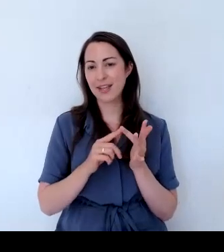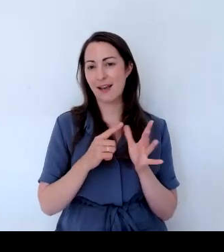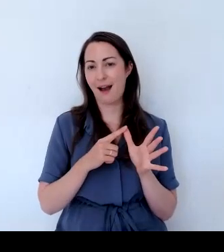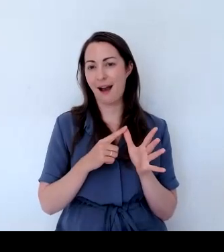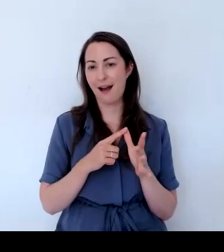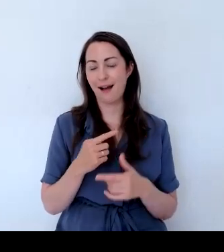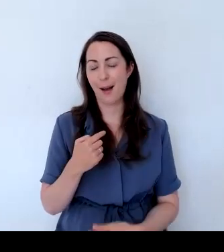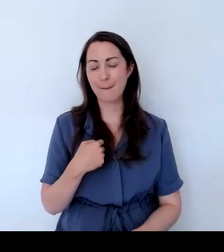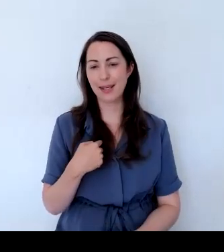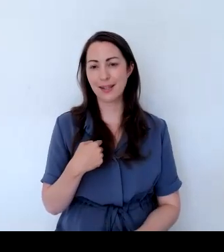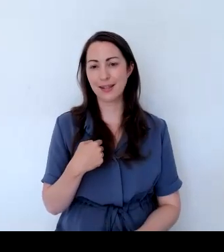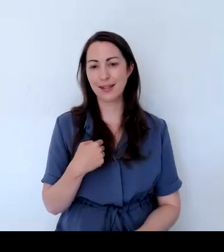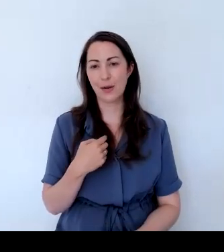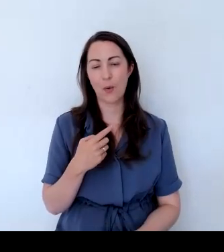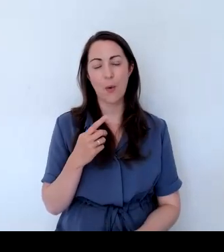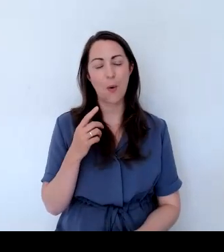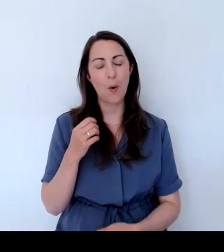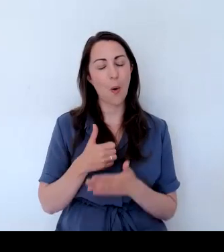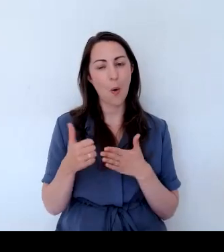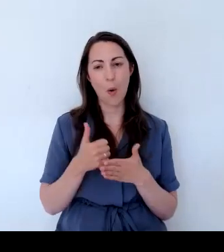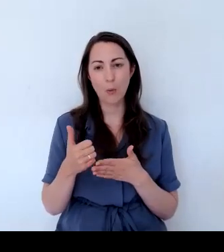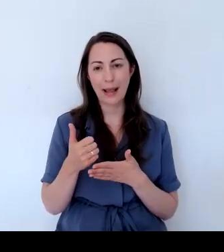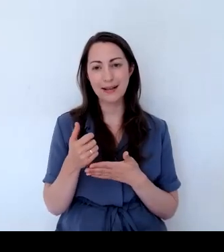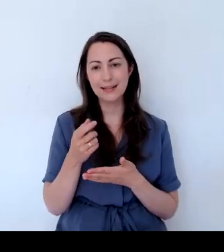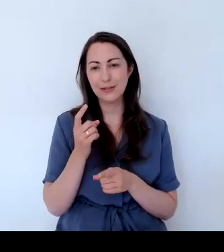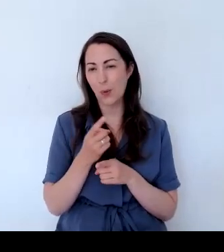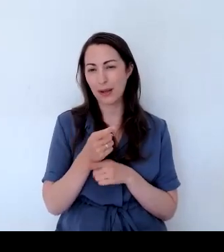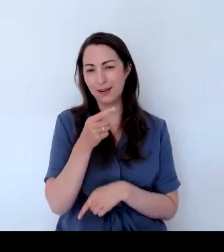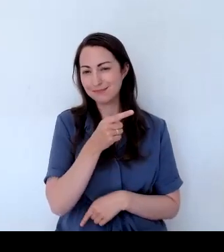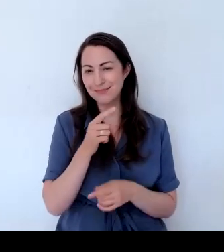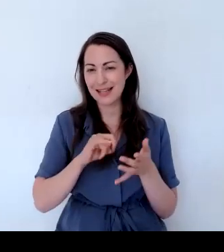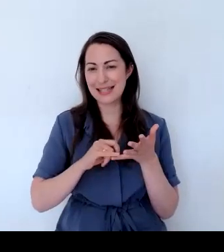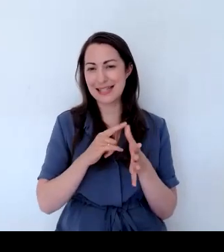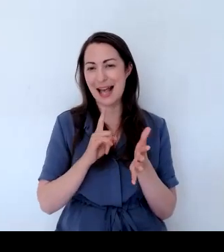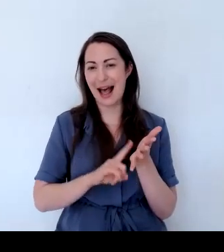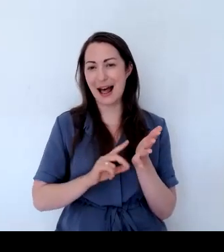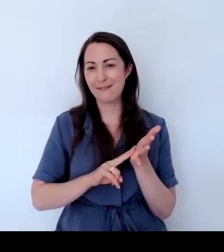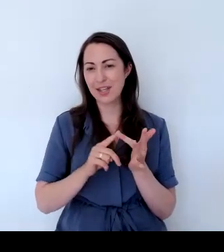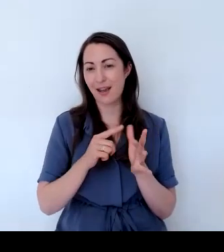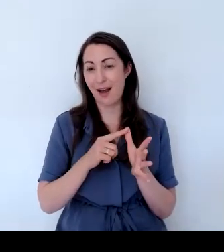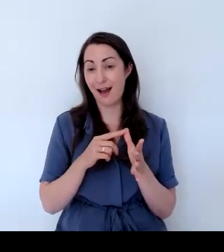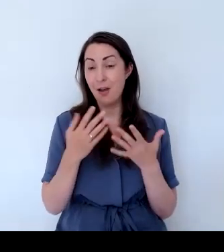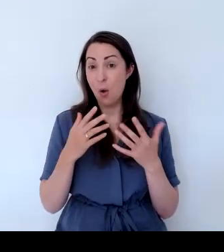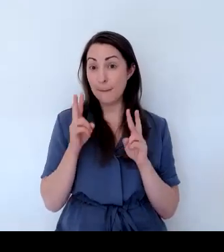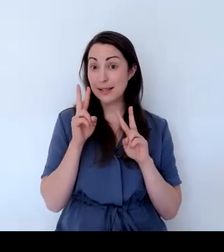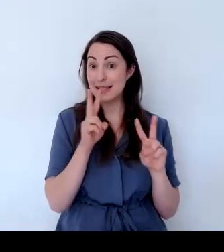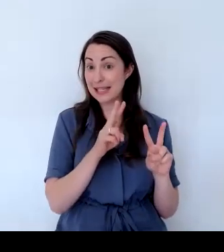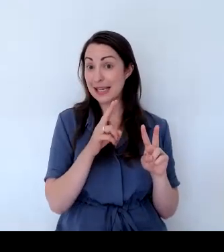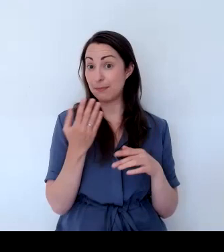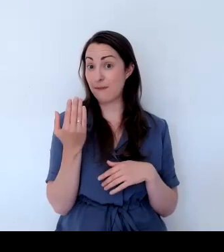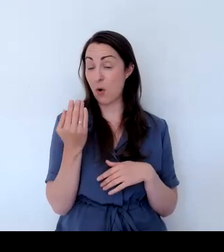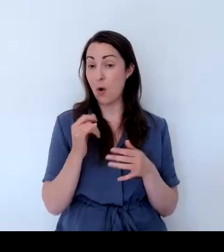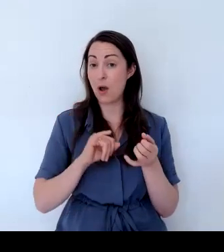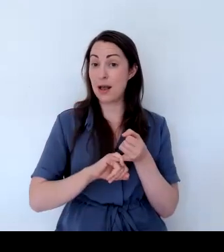so gorgeous. And we looked at the salvia hot lips in the window tubs, didn't we? In the window ledge